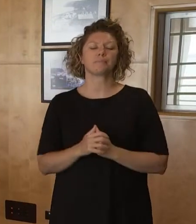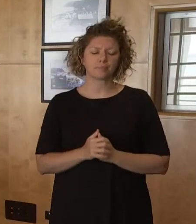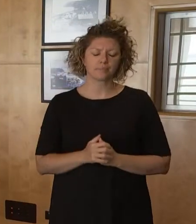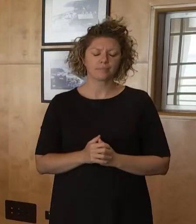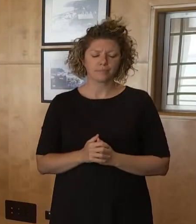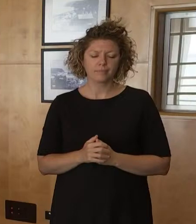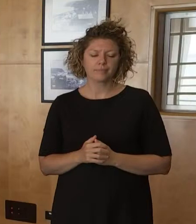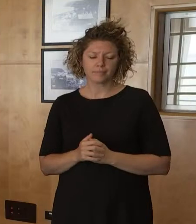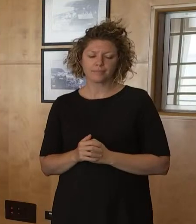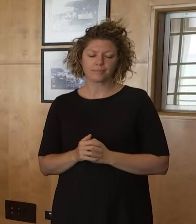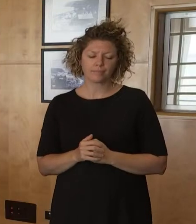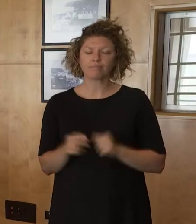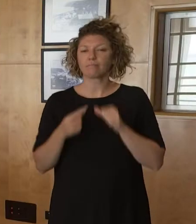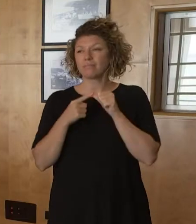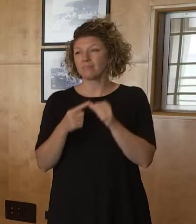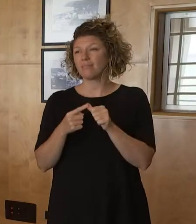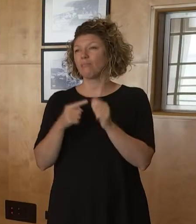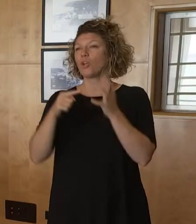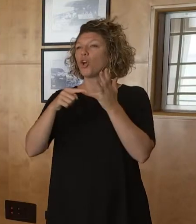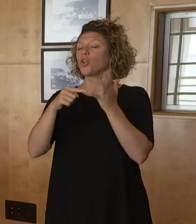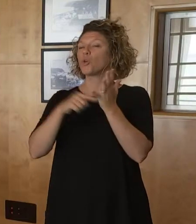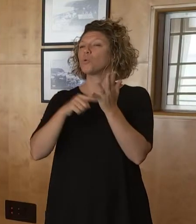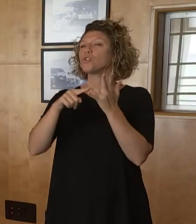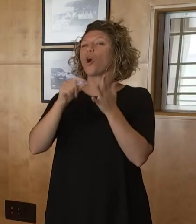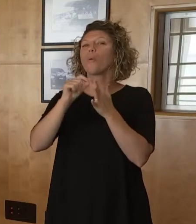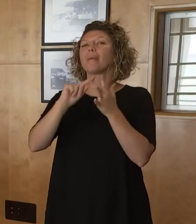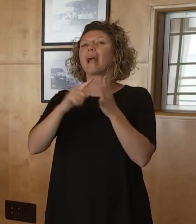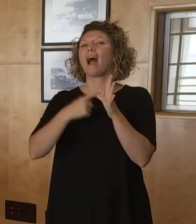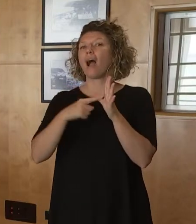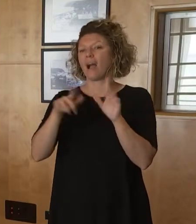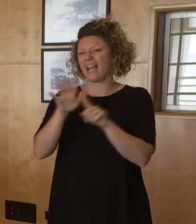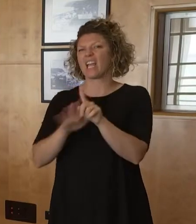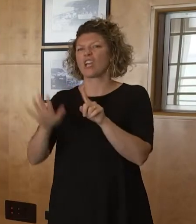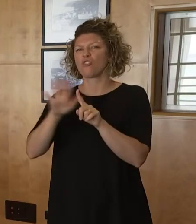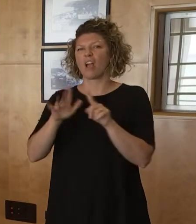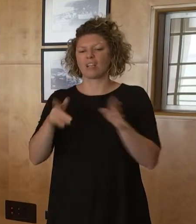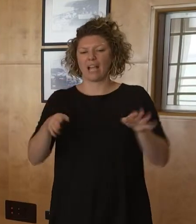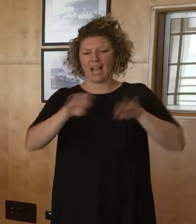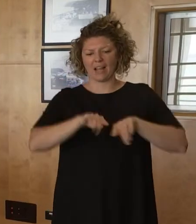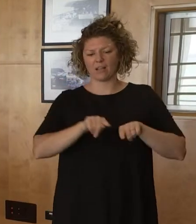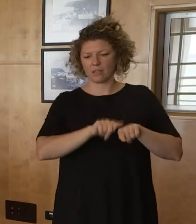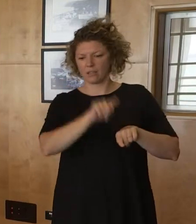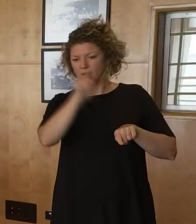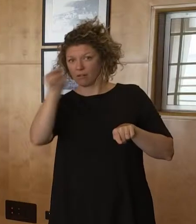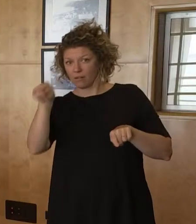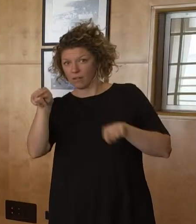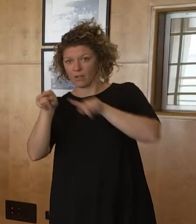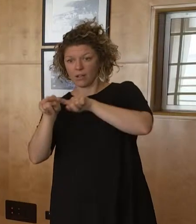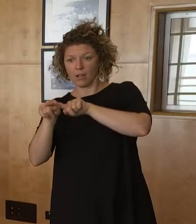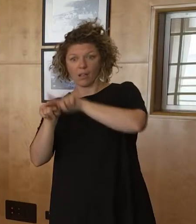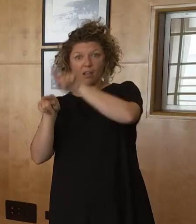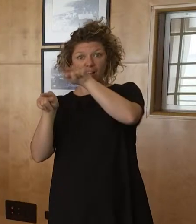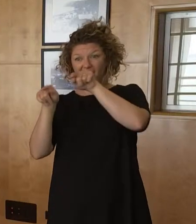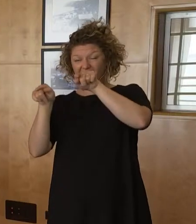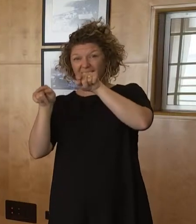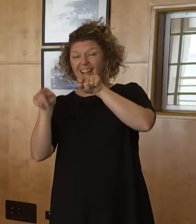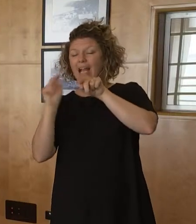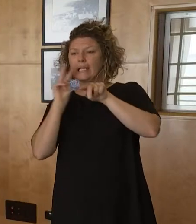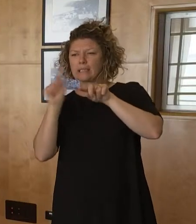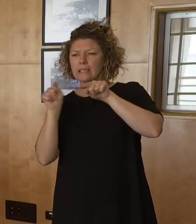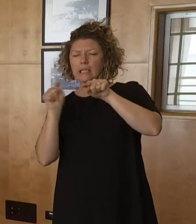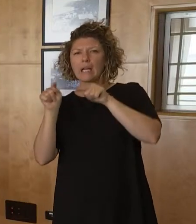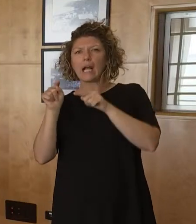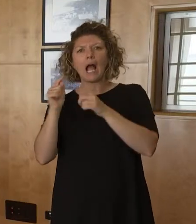few days is a low number of cases. In Ambloodowatch, we've seen a